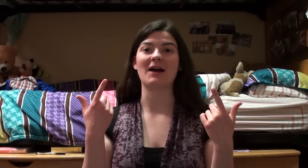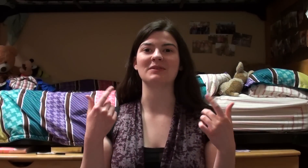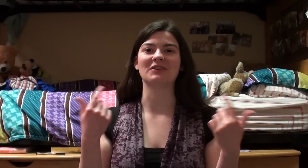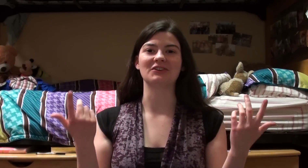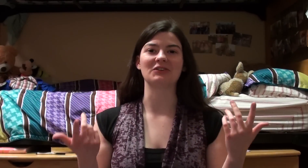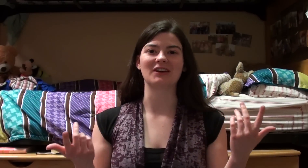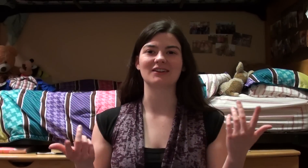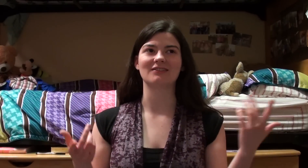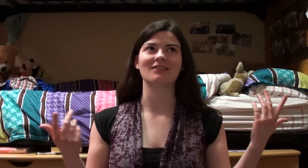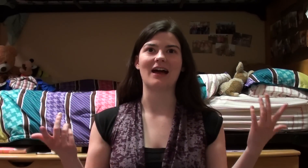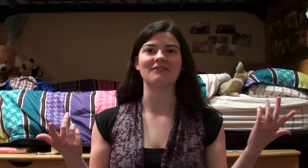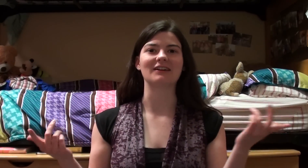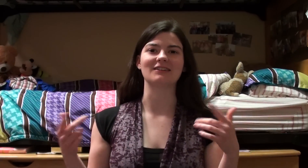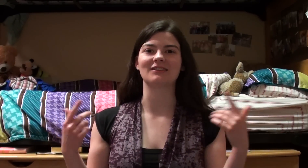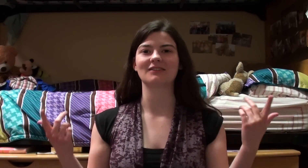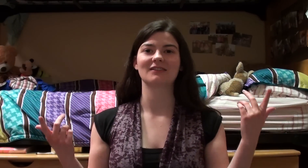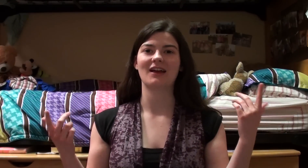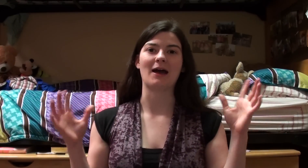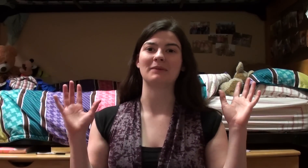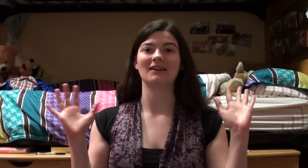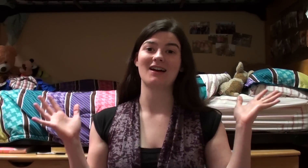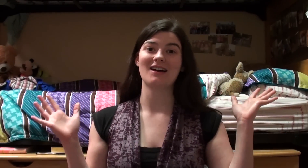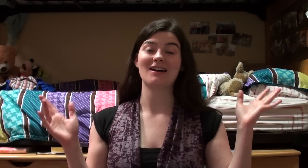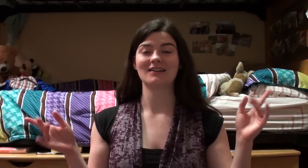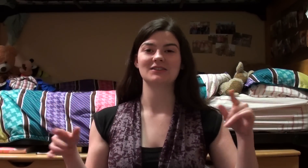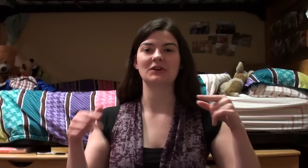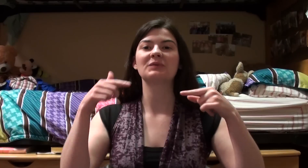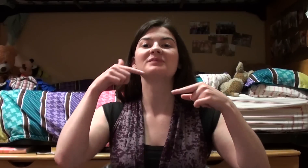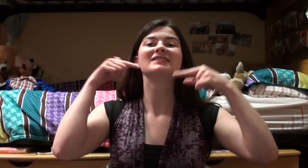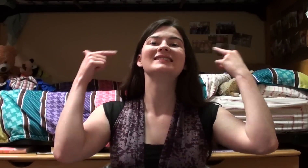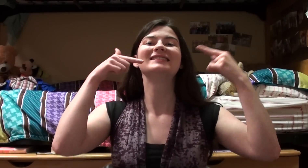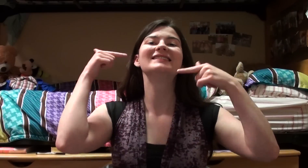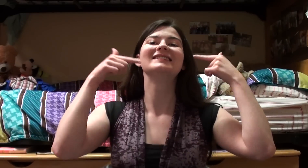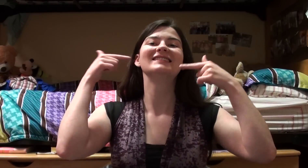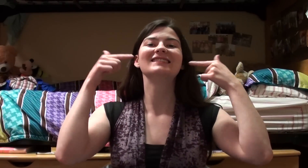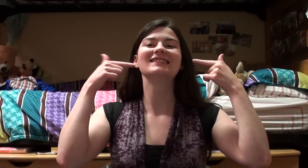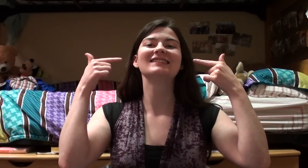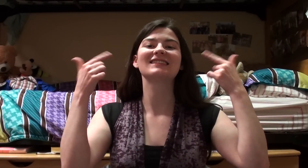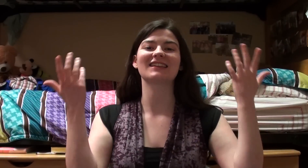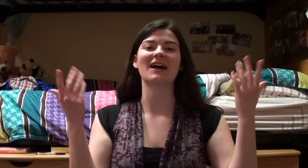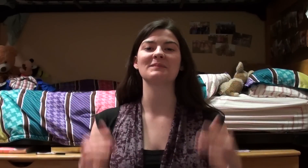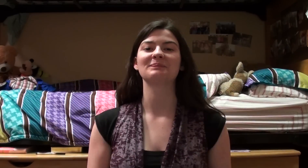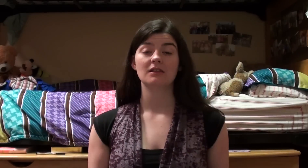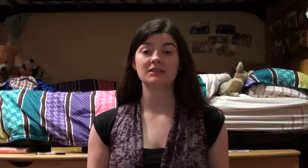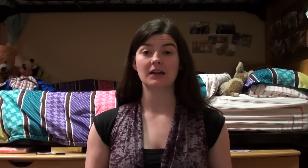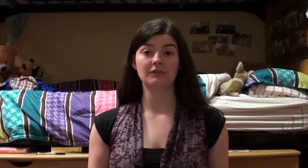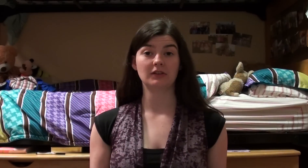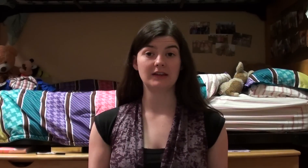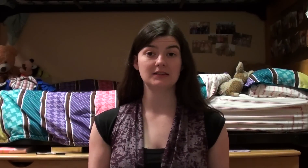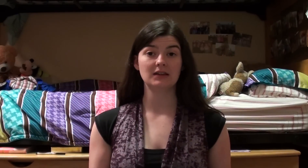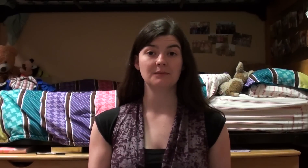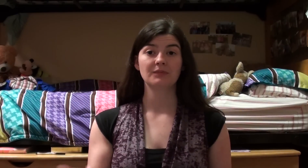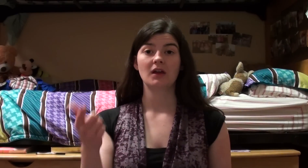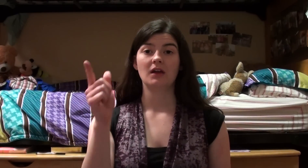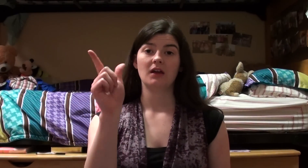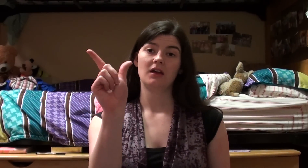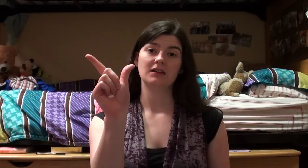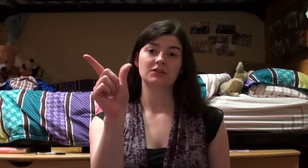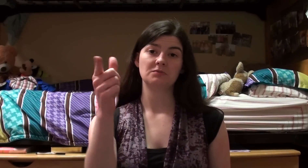happy while you're doing it, because laughing is happy. Ah, so, like that. The sign for lazy is you